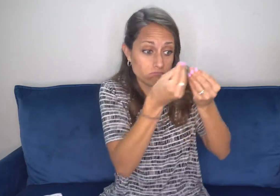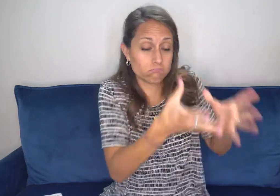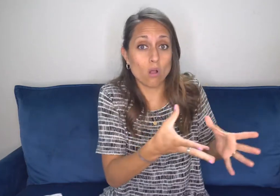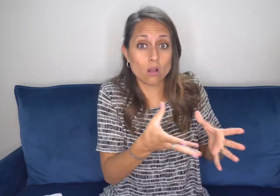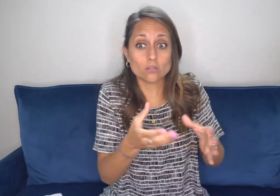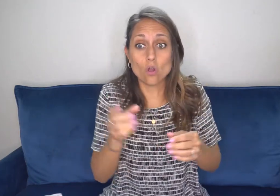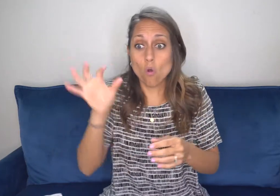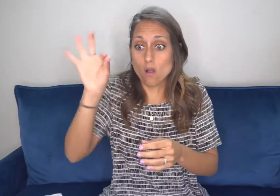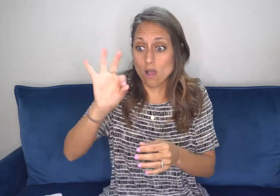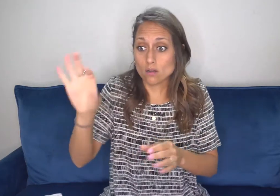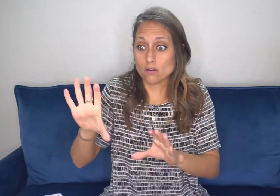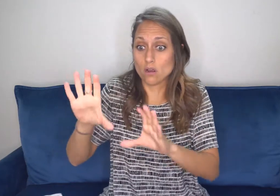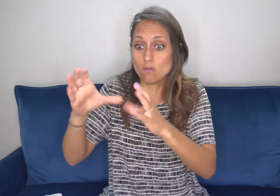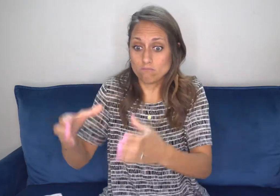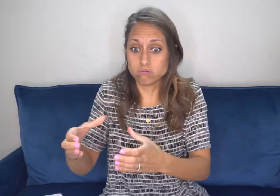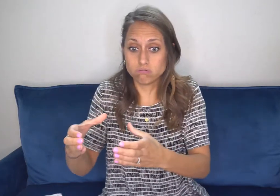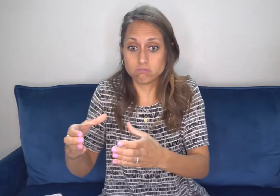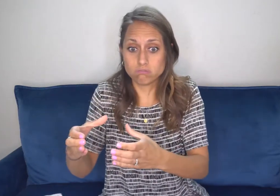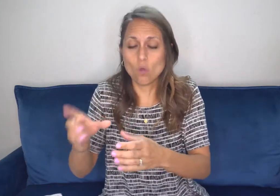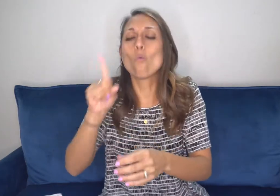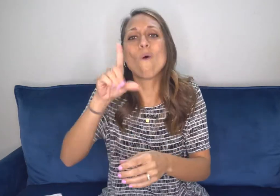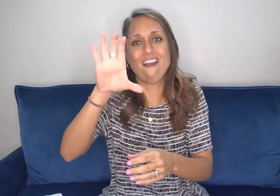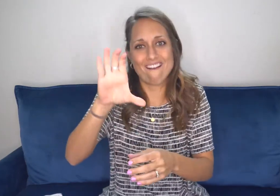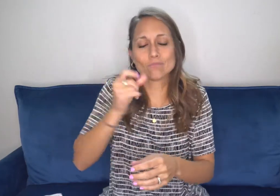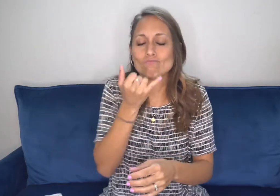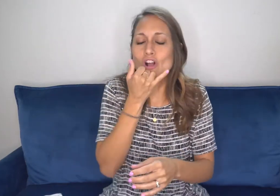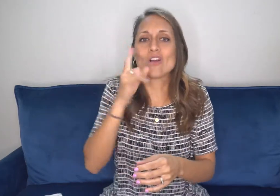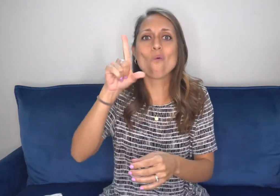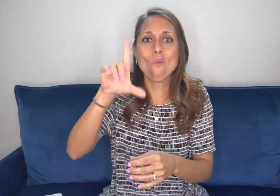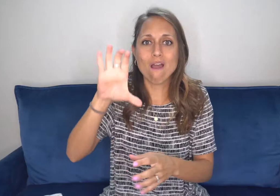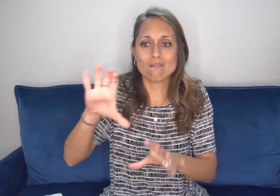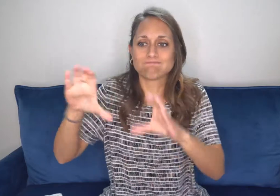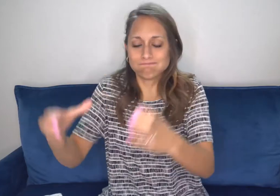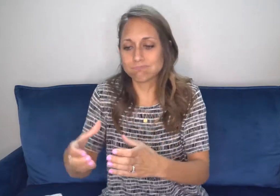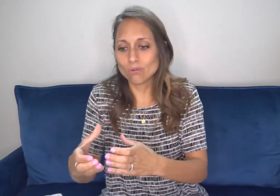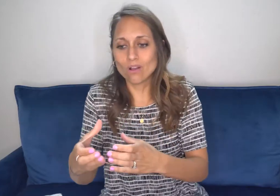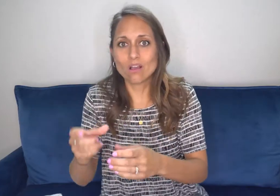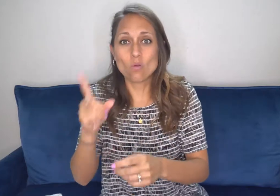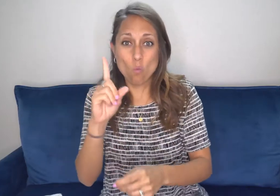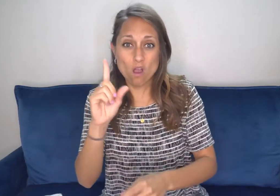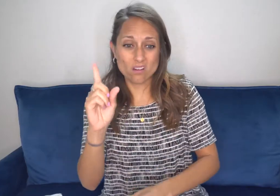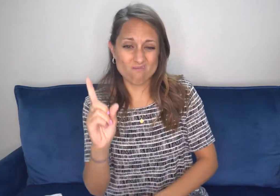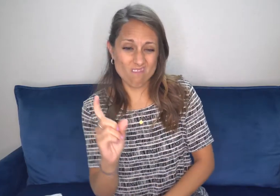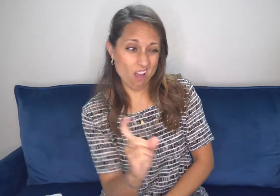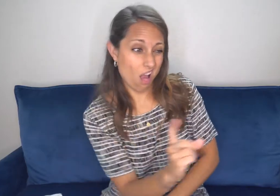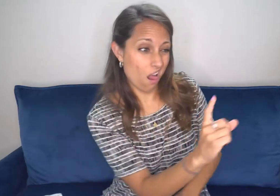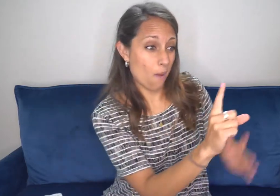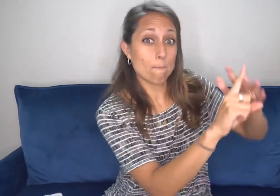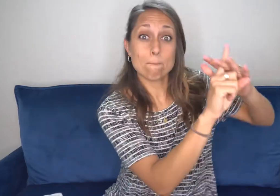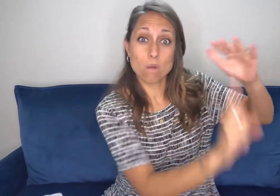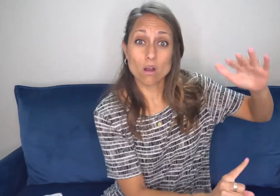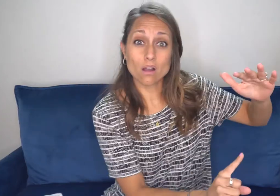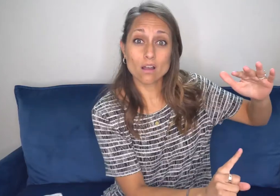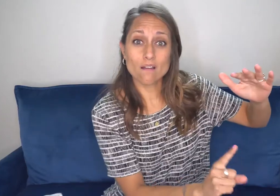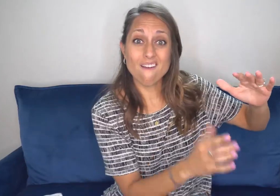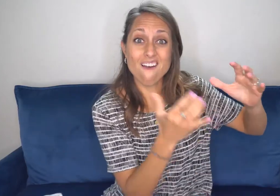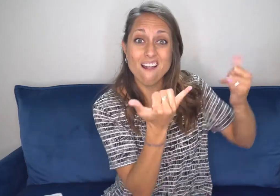parable of the shepherd, who if he has a hundred sheep and then loses one remaining 99,